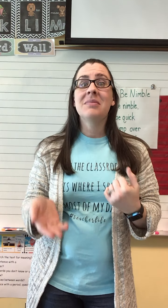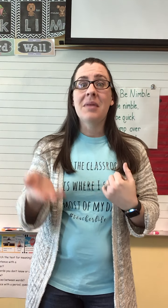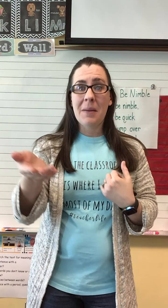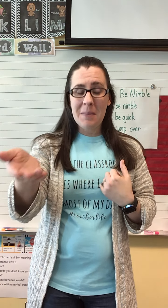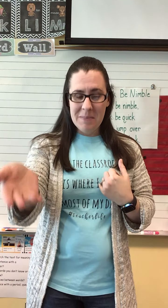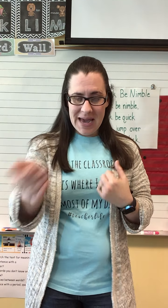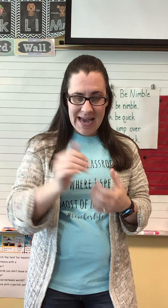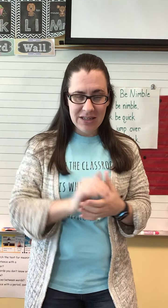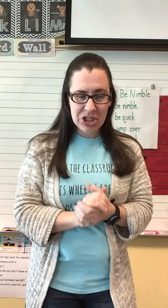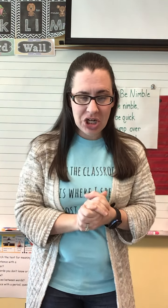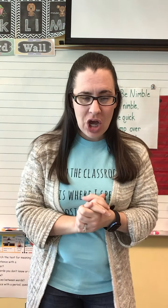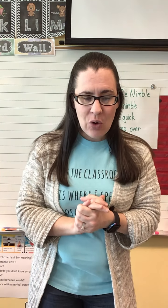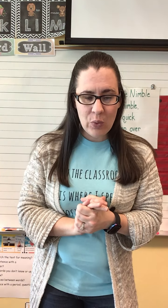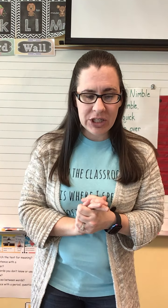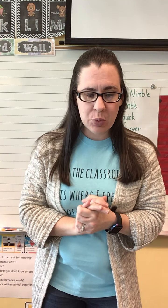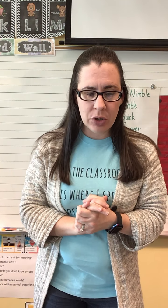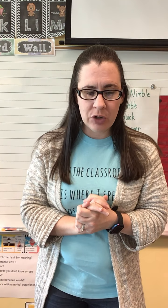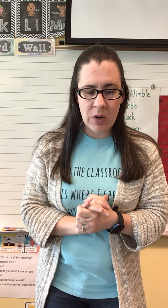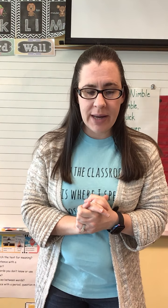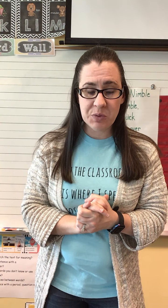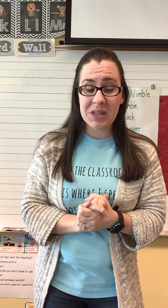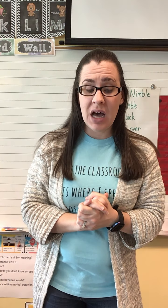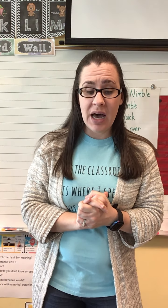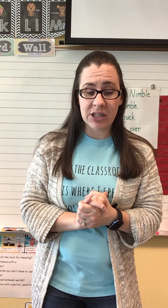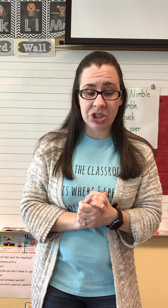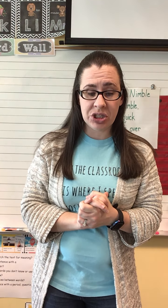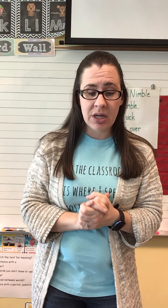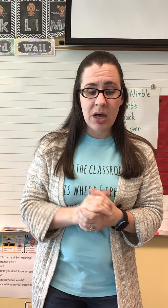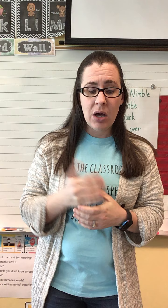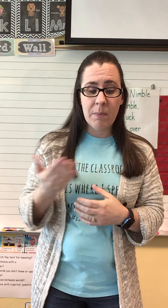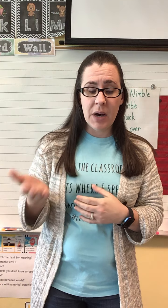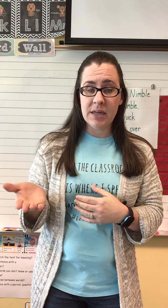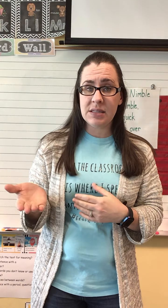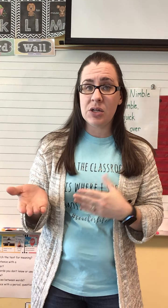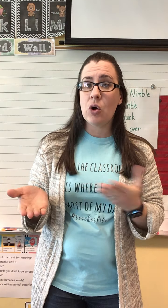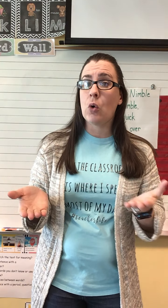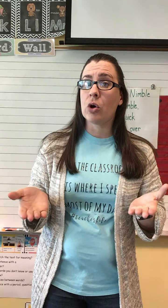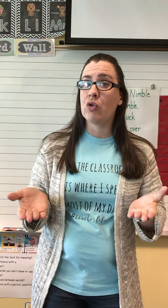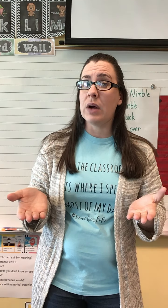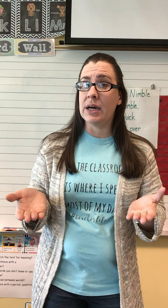Mash. Which word rhymes with hush, must, or crush?